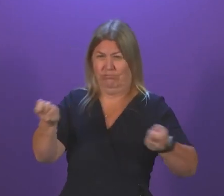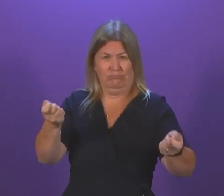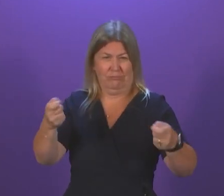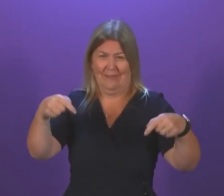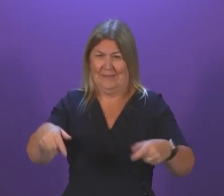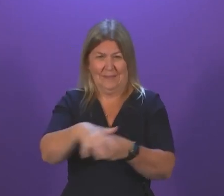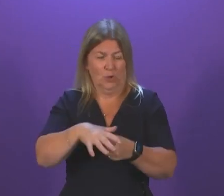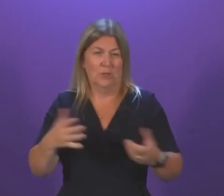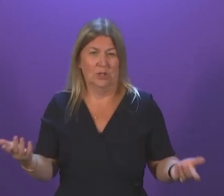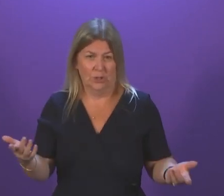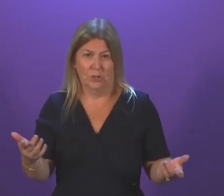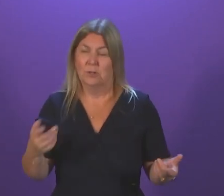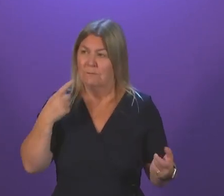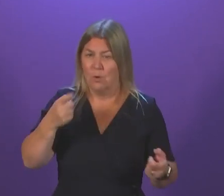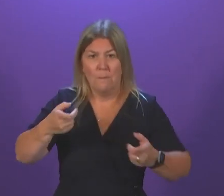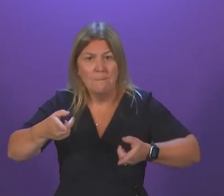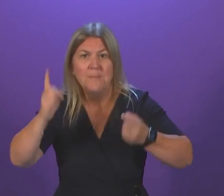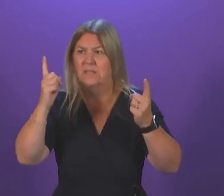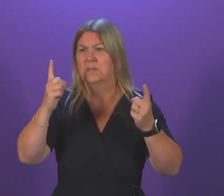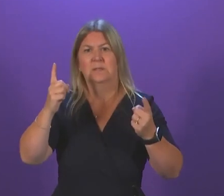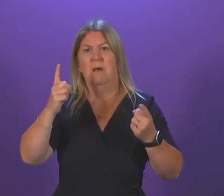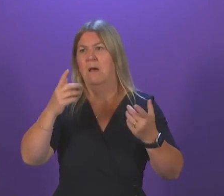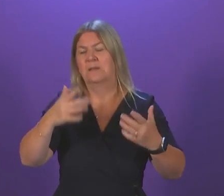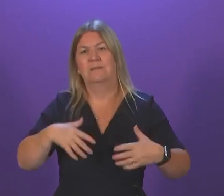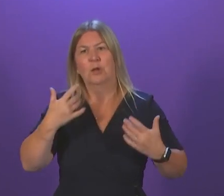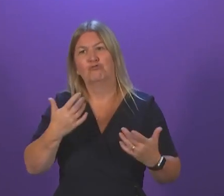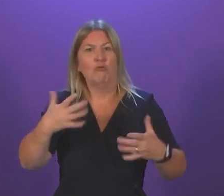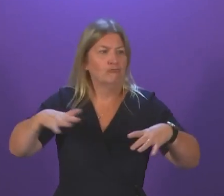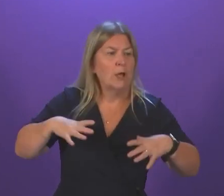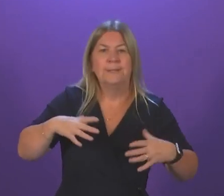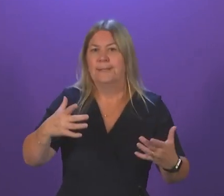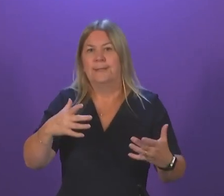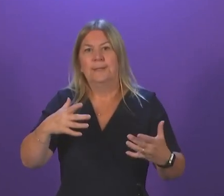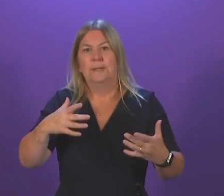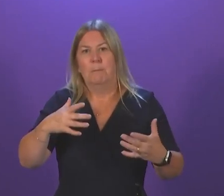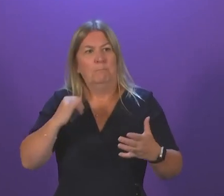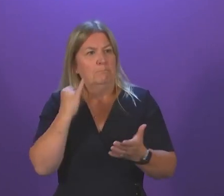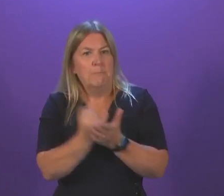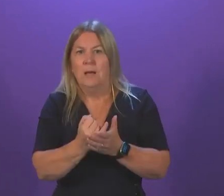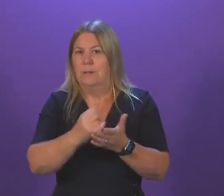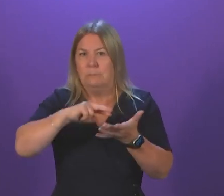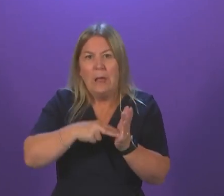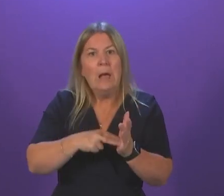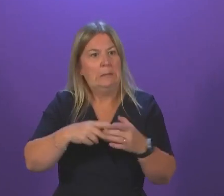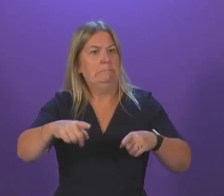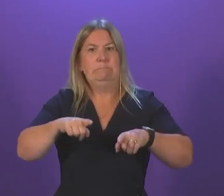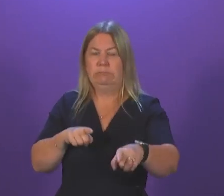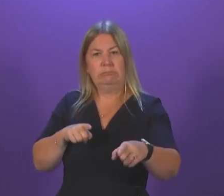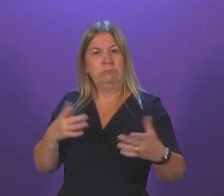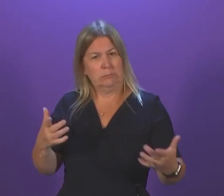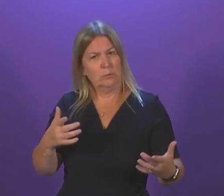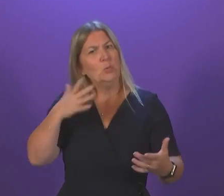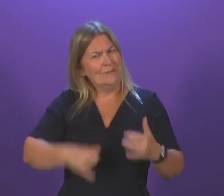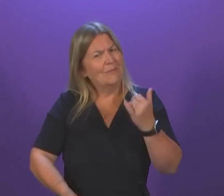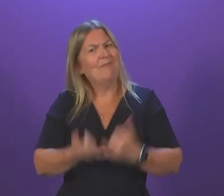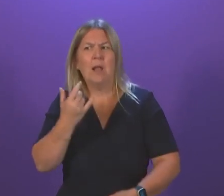shown ministers constantly behind the curve? And isn't it time that the First Minister and her Health Secretary finally got to grip of events?